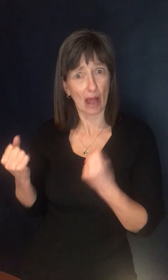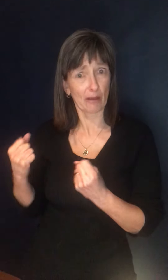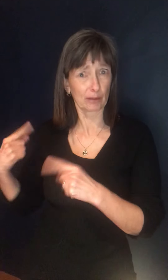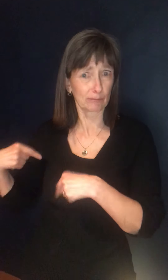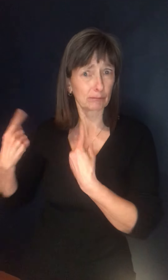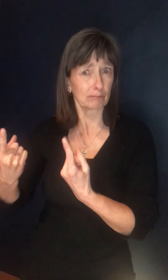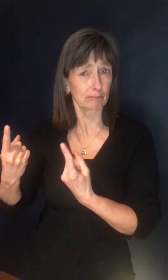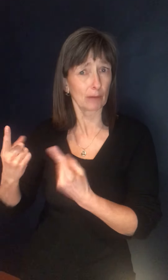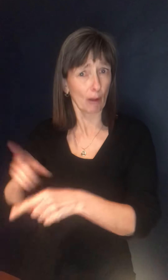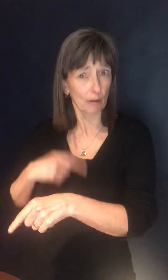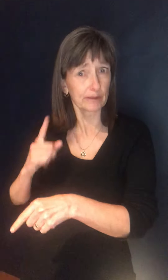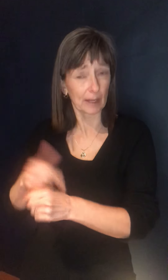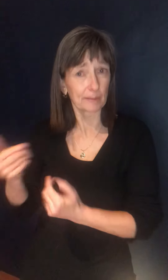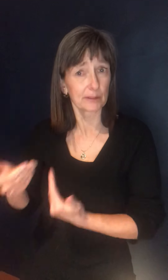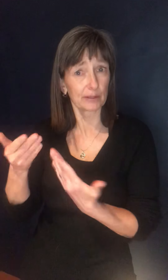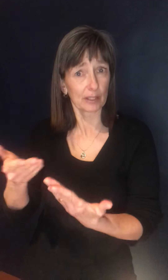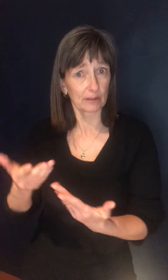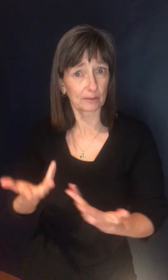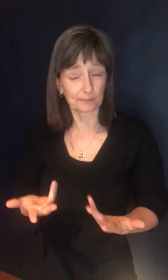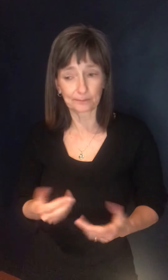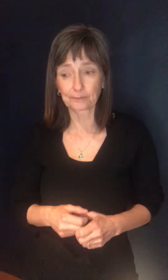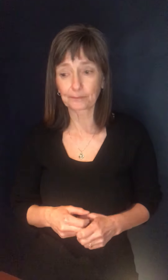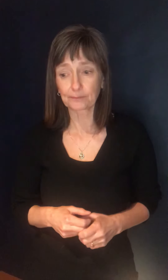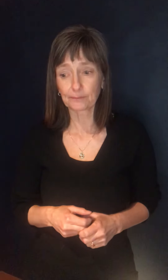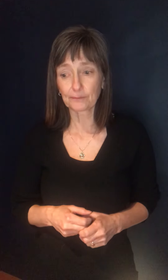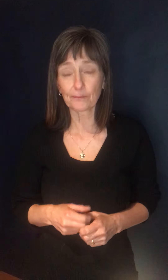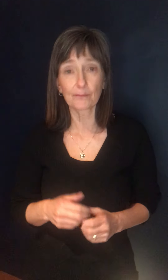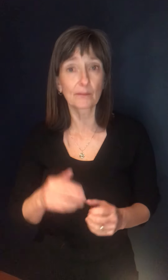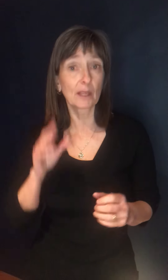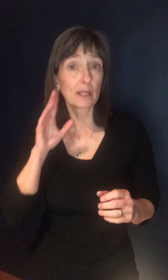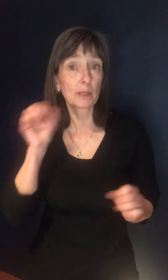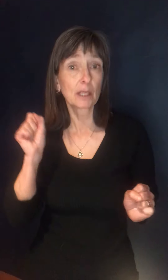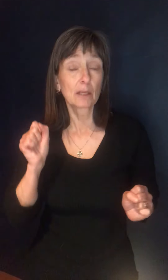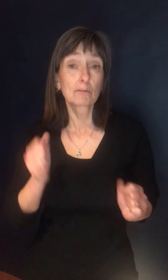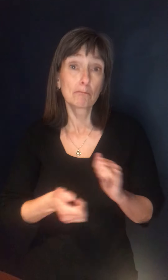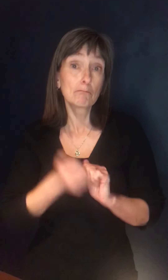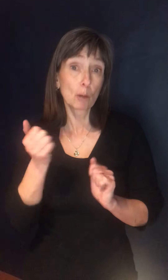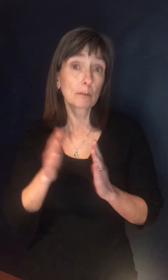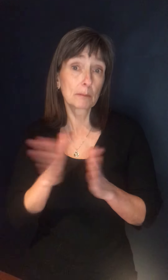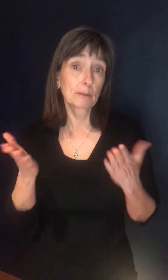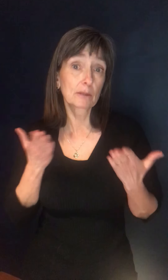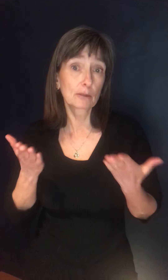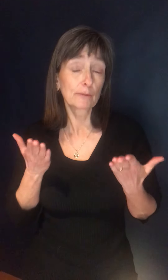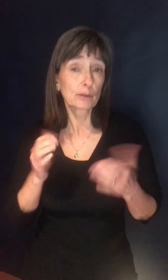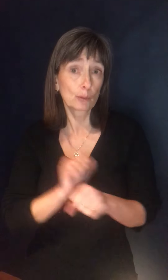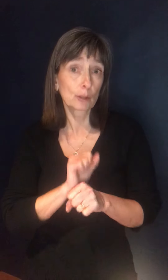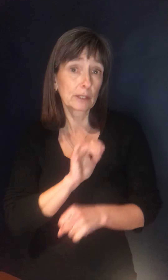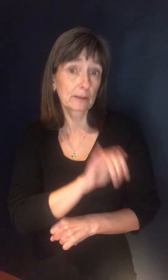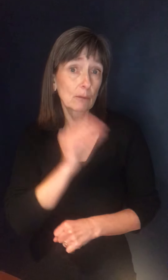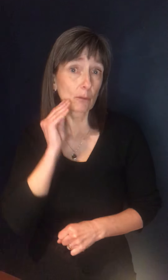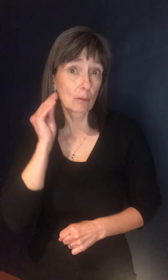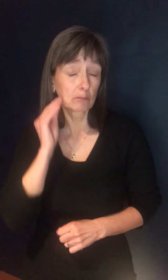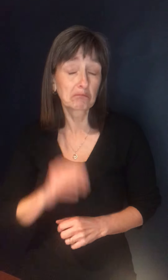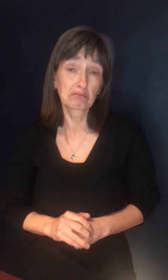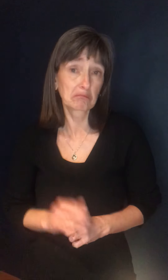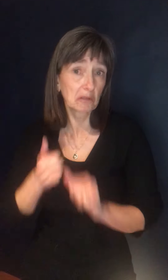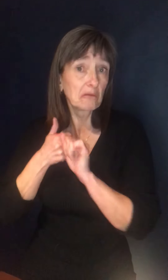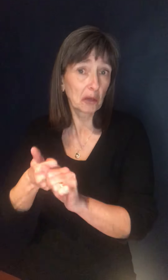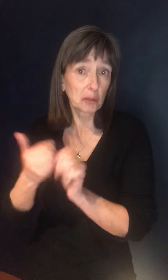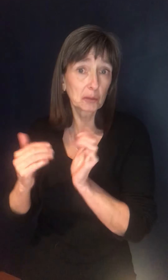Uh, of course, most of the public service is working at home right now. And, uh, as Dr. Fitzgerald has said, uh, if you can work from